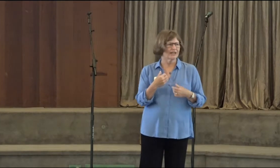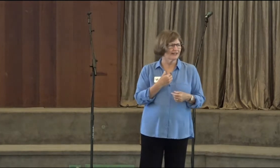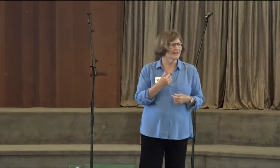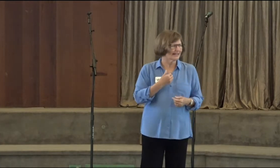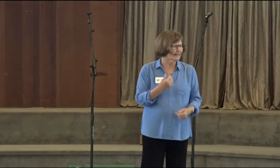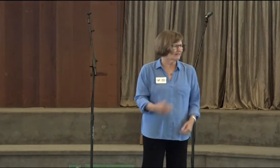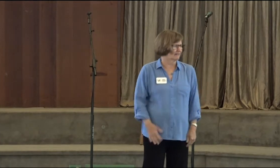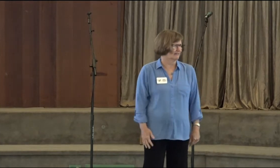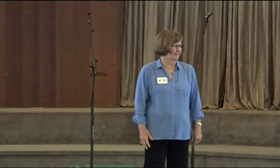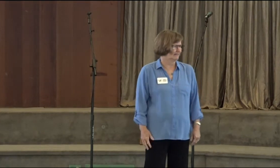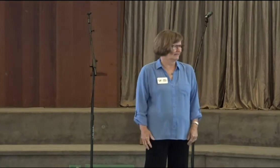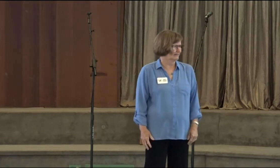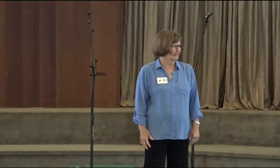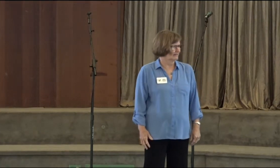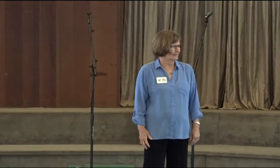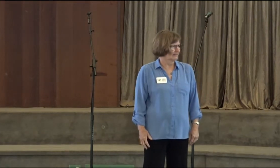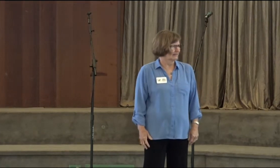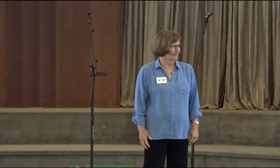We're here to heal.